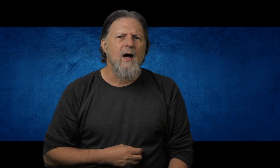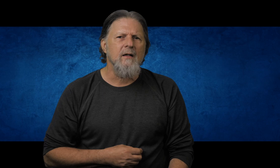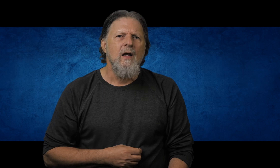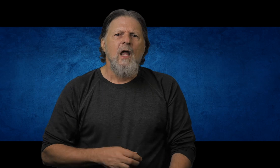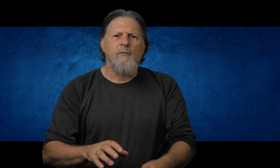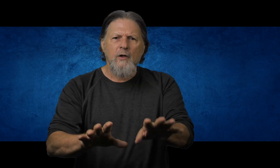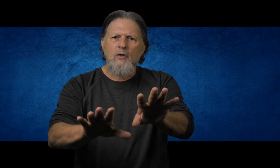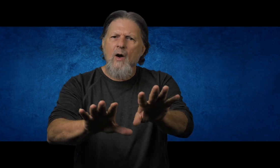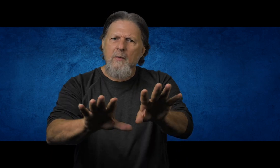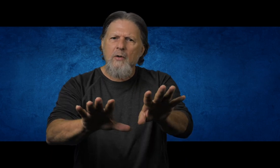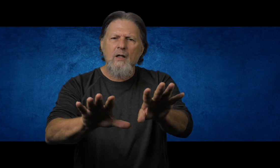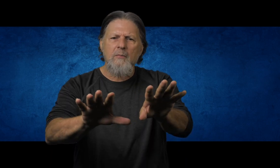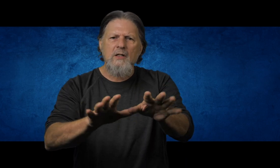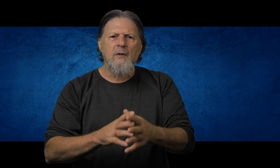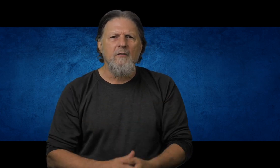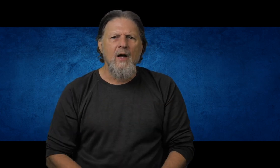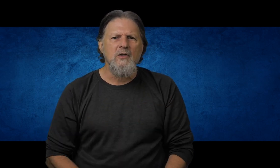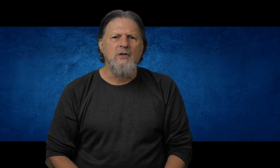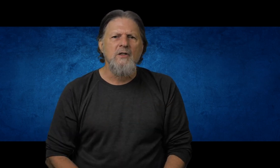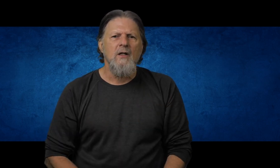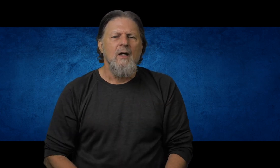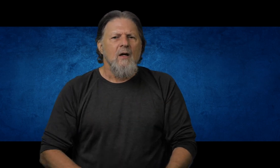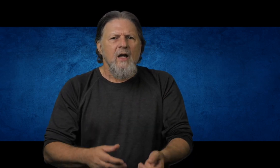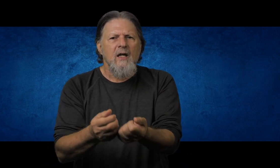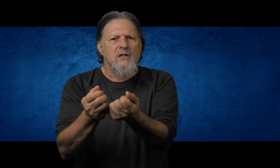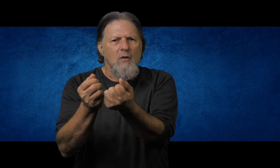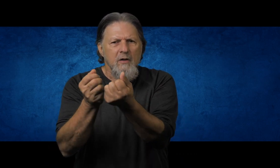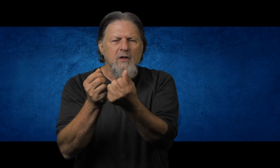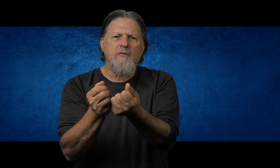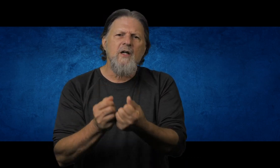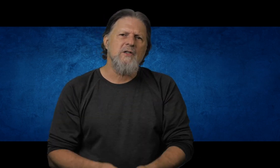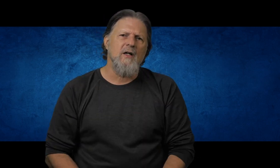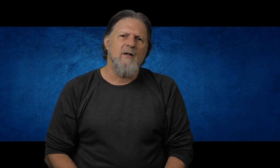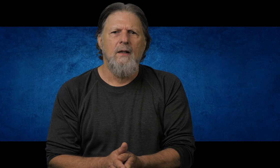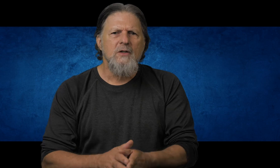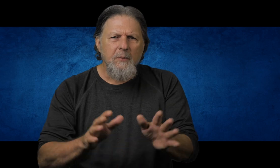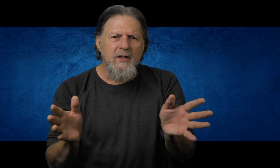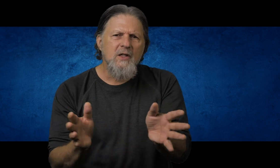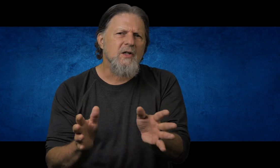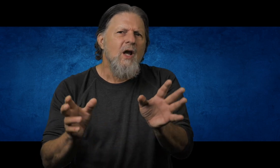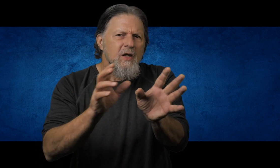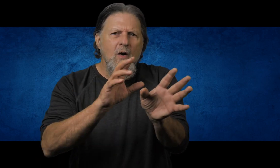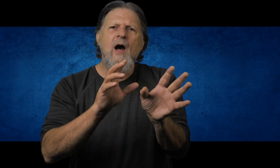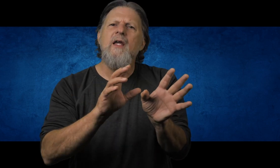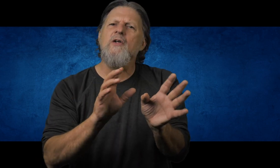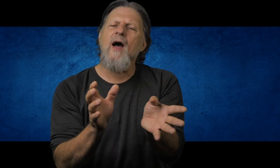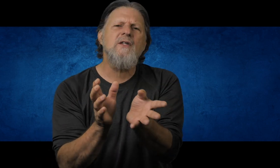God. If we don't know how to put on the breastplate of righteousness, he is going to defeat us here. So, please listen. You know how he tries